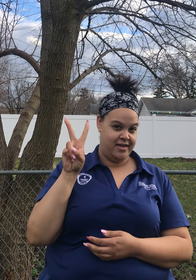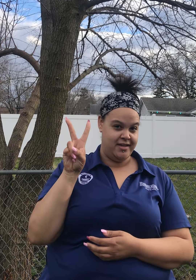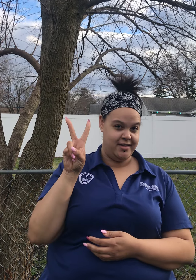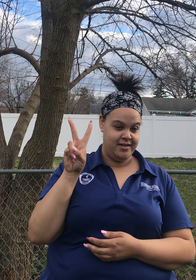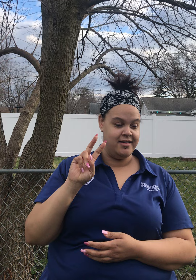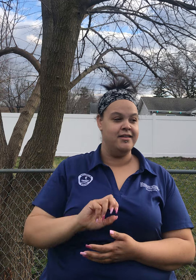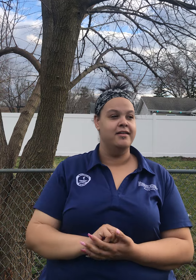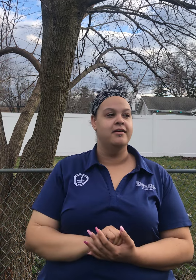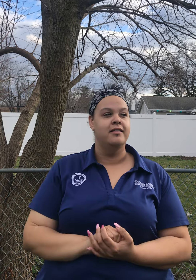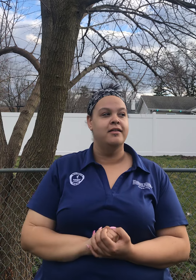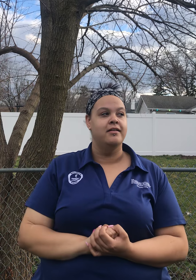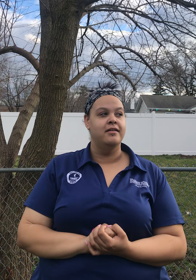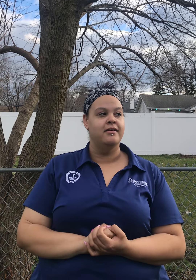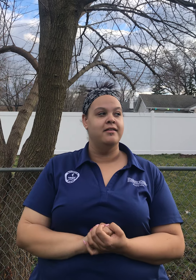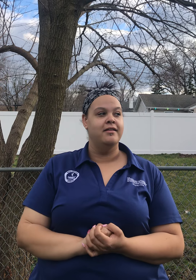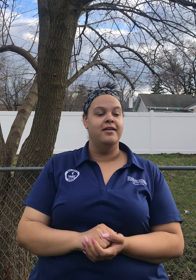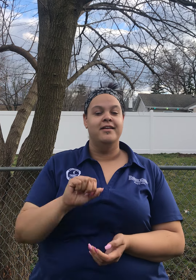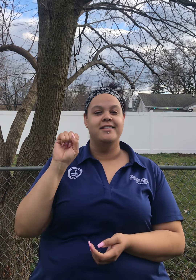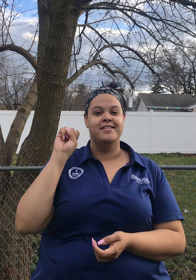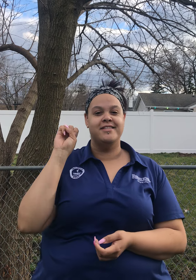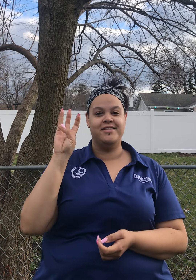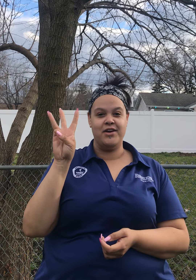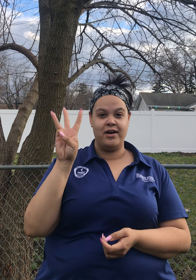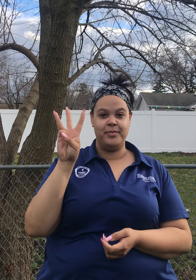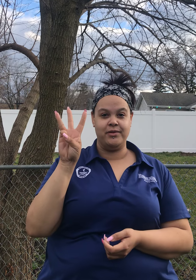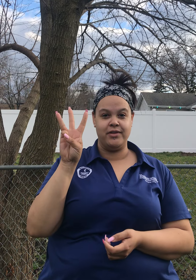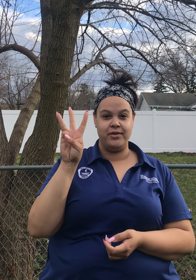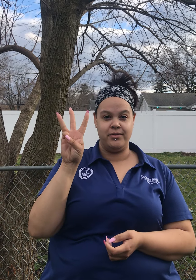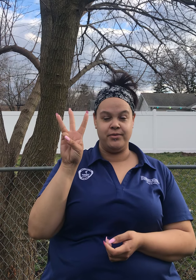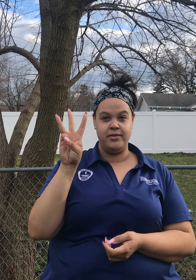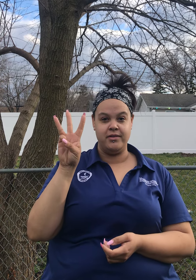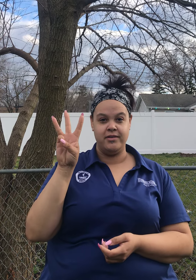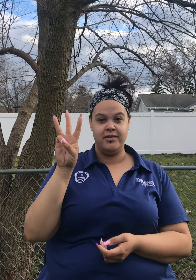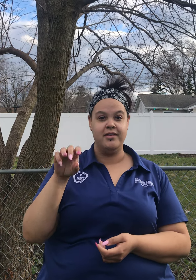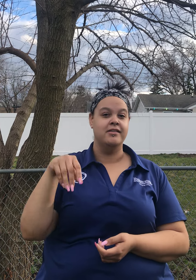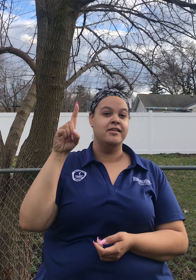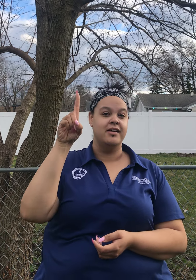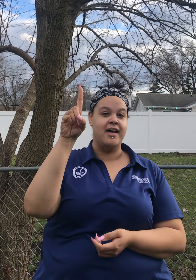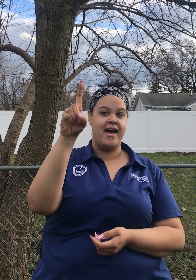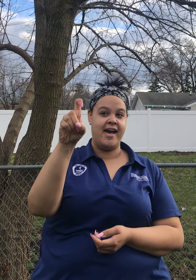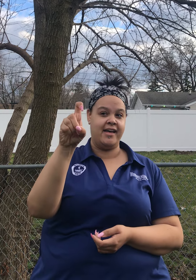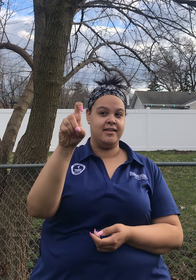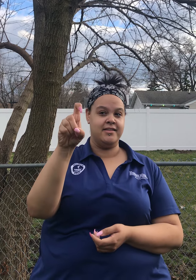W X